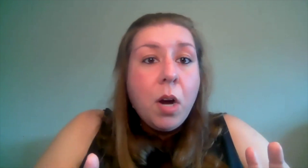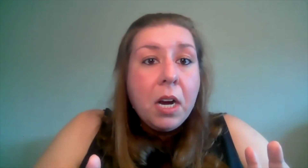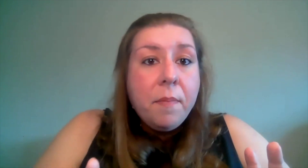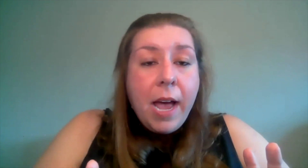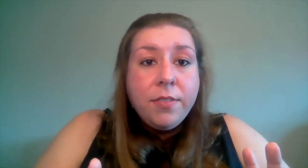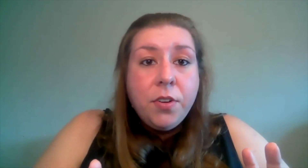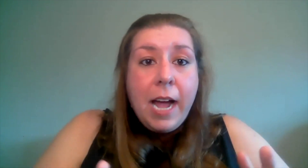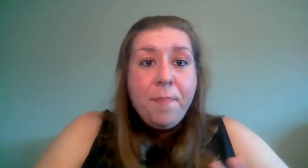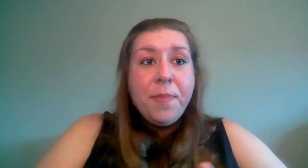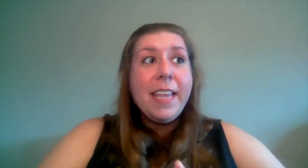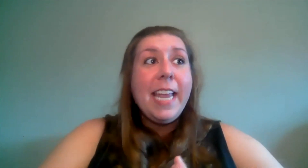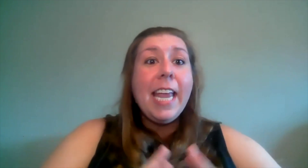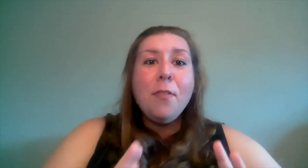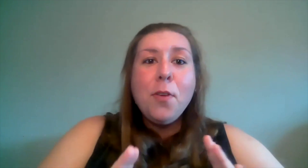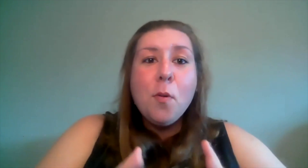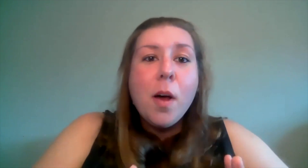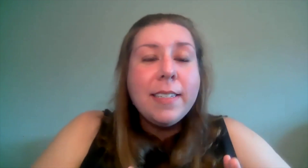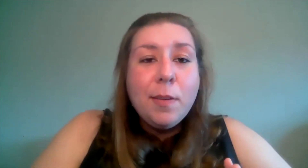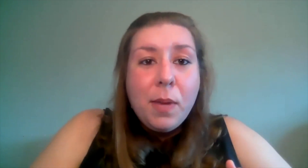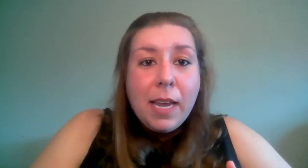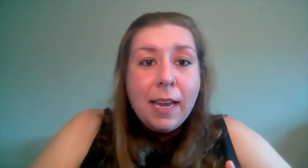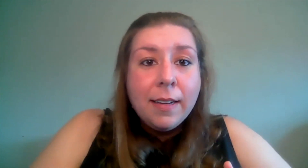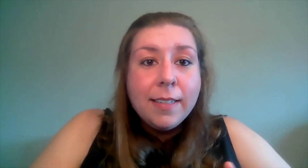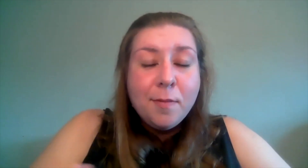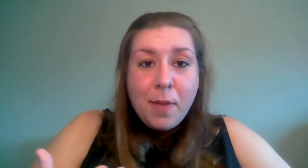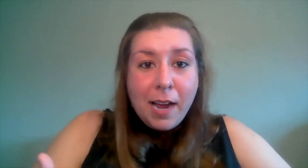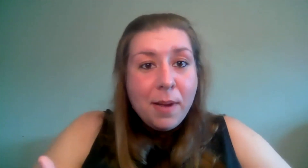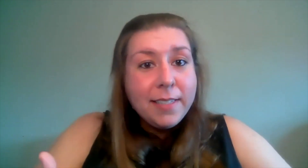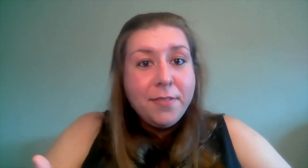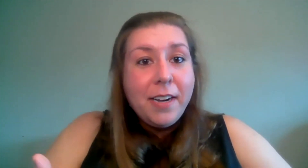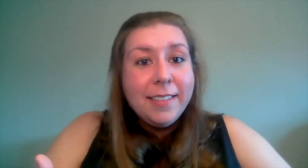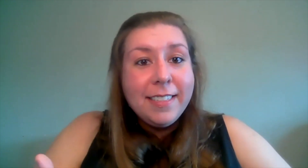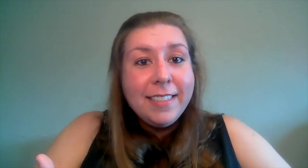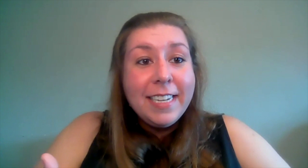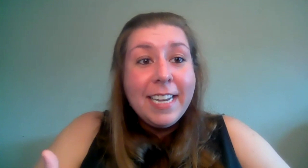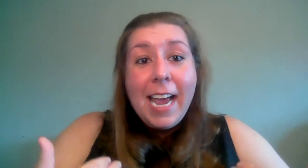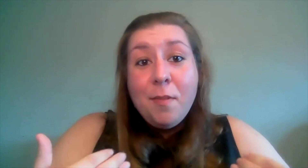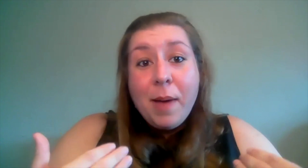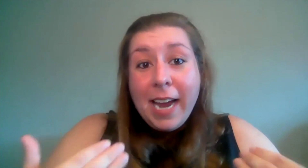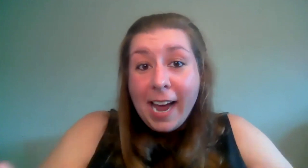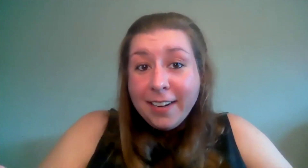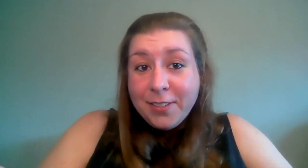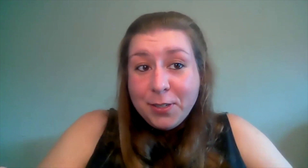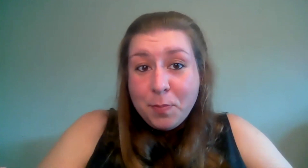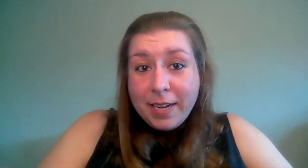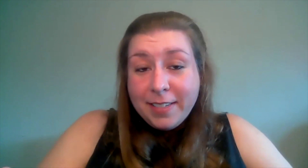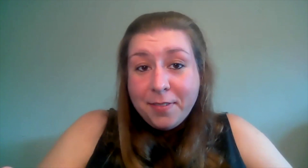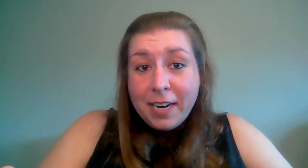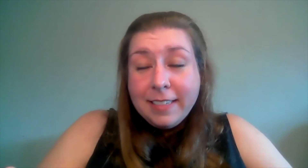work after that if you want to be my best friend and my actor's best friend